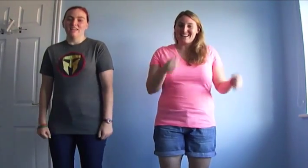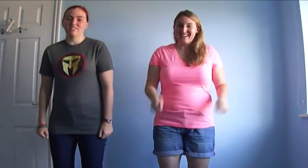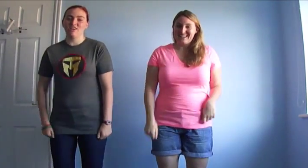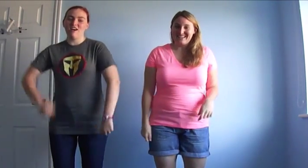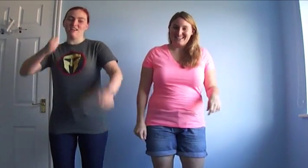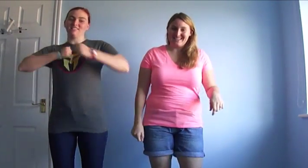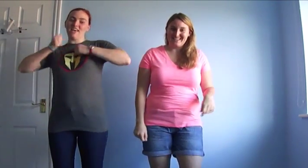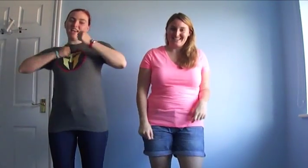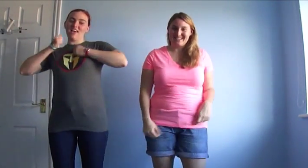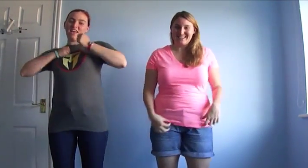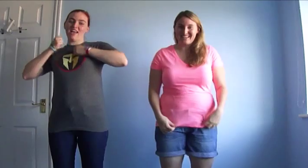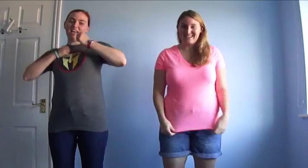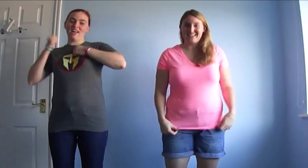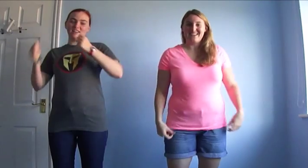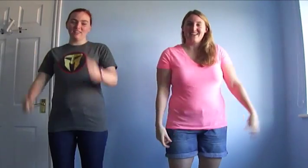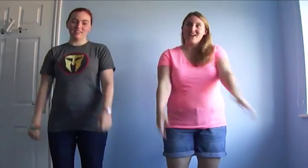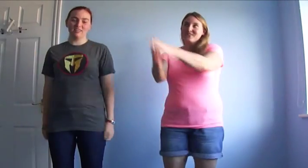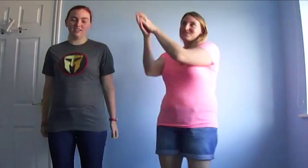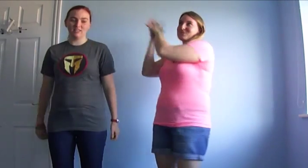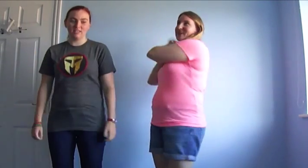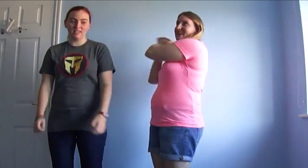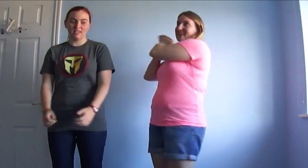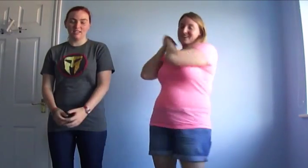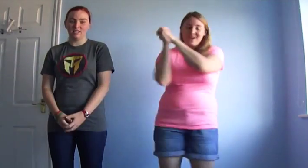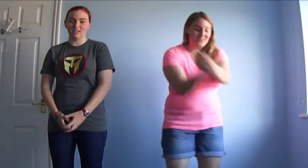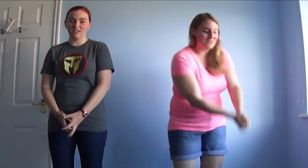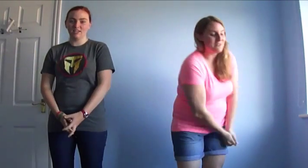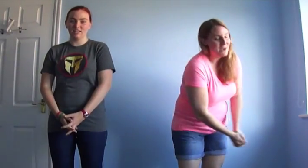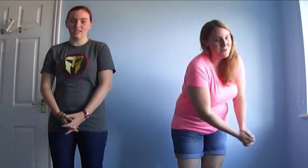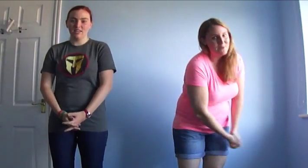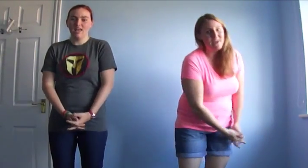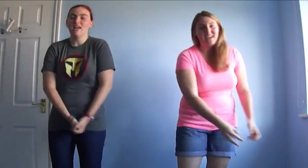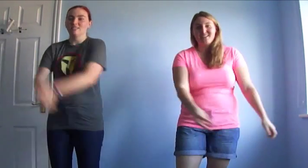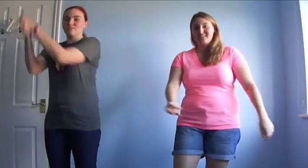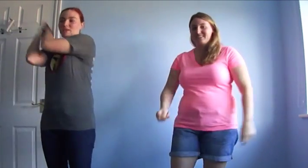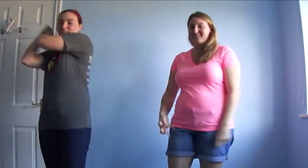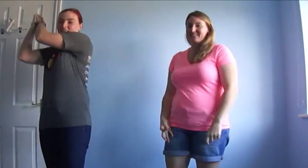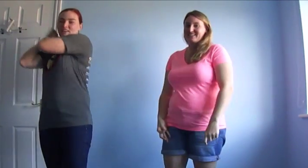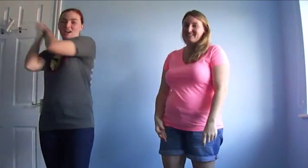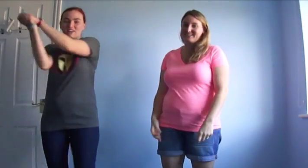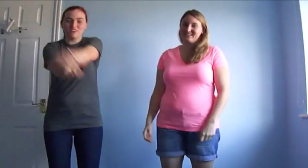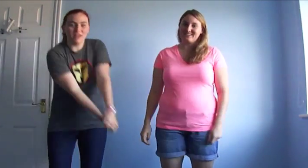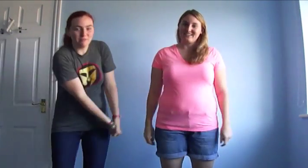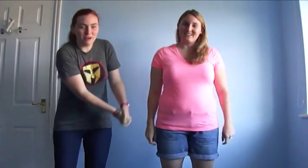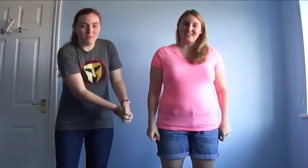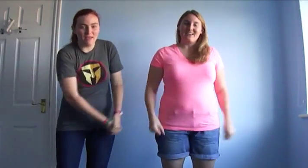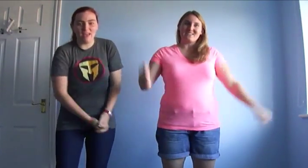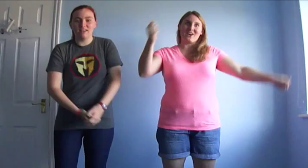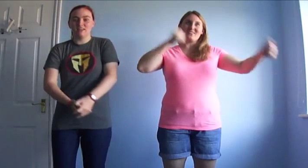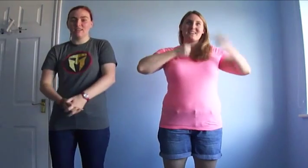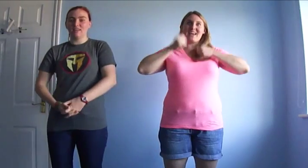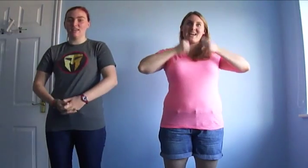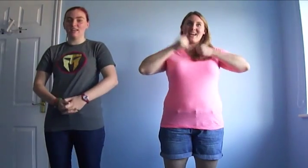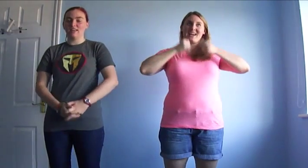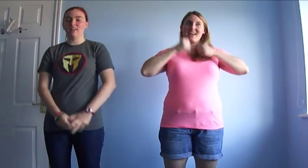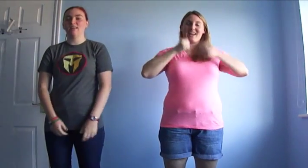Tarzan, Tarzan, swinging on a rubber band, swinging on a rubber band. Tarzan,